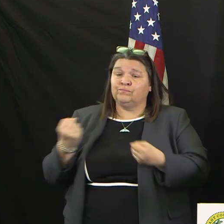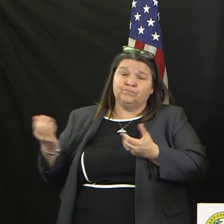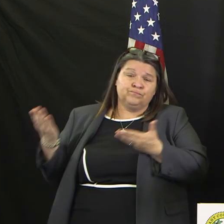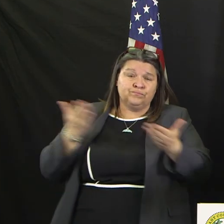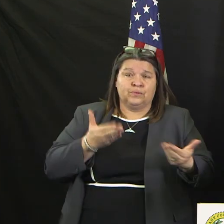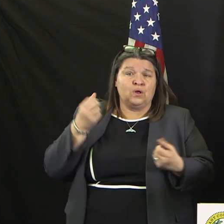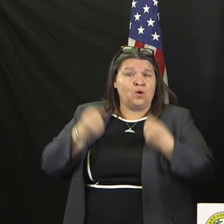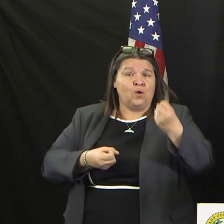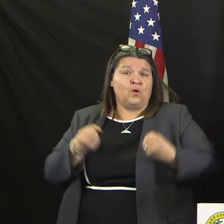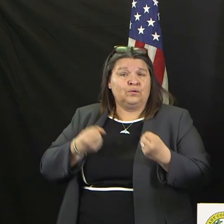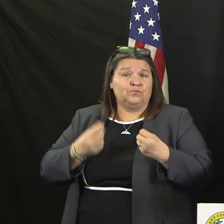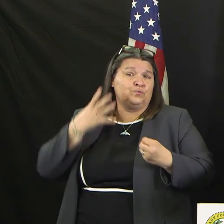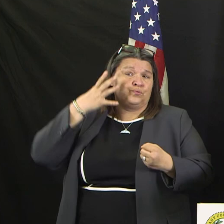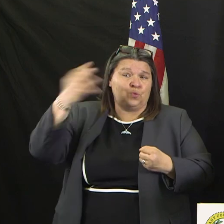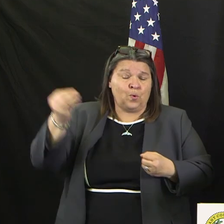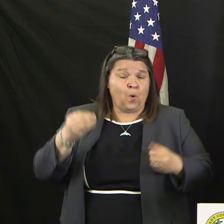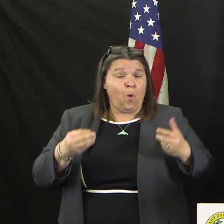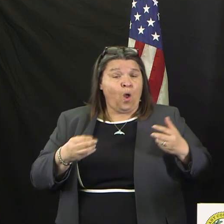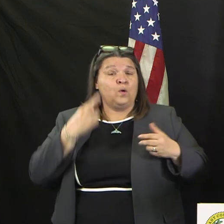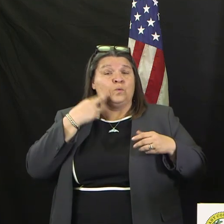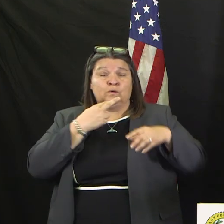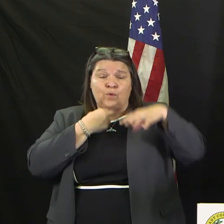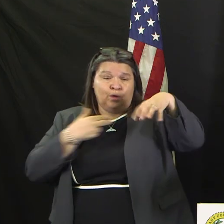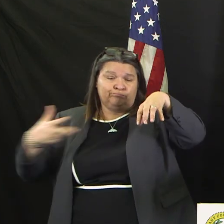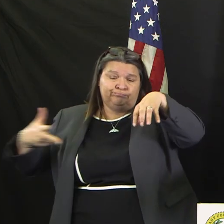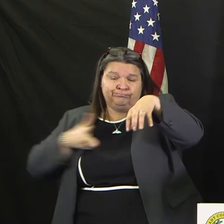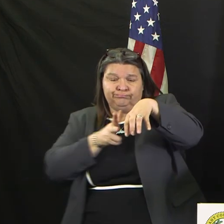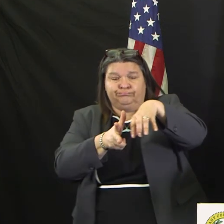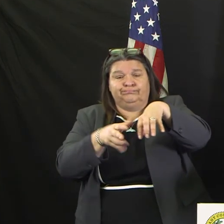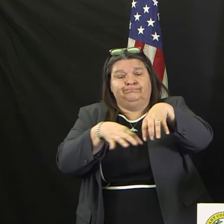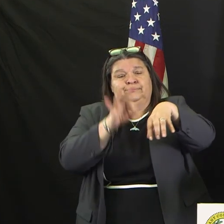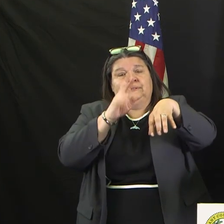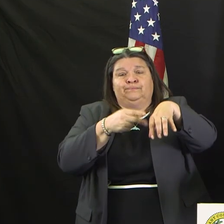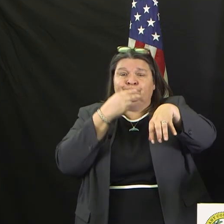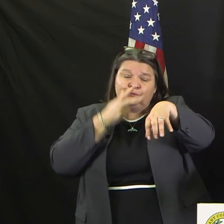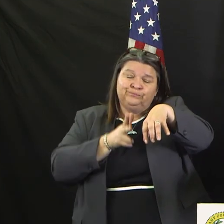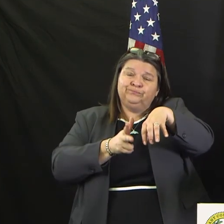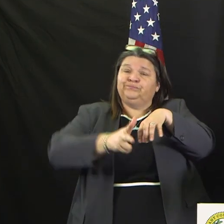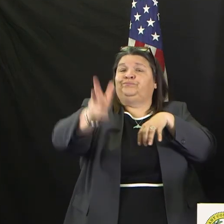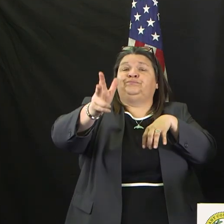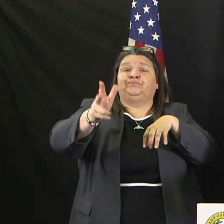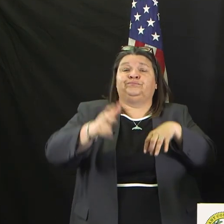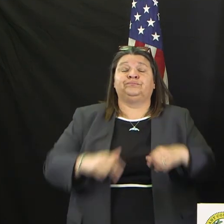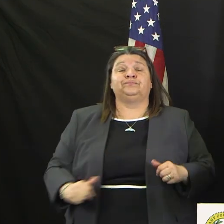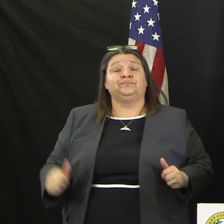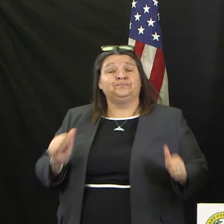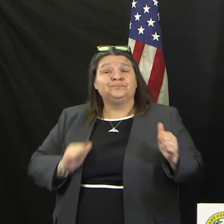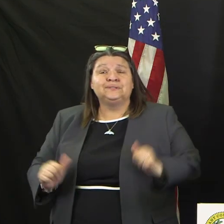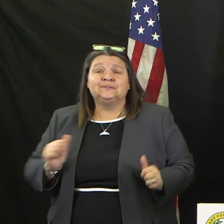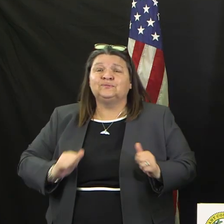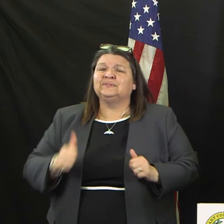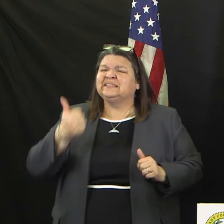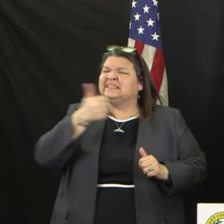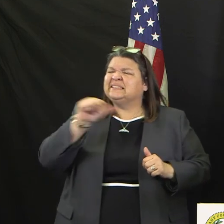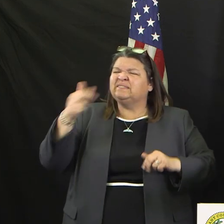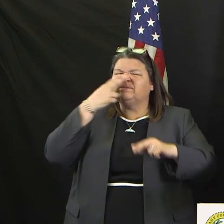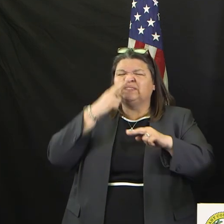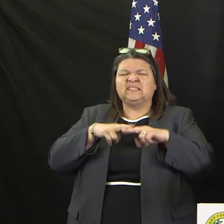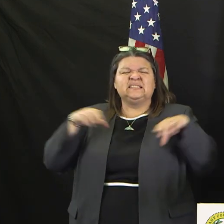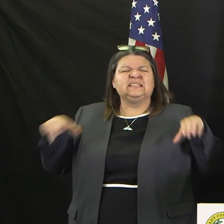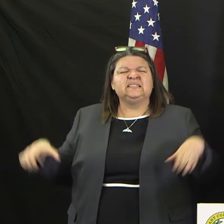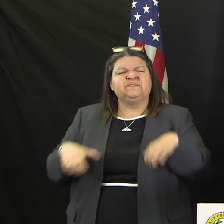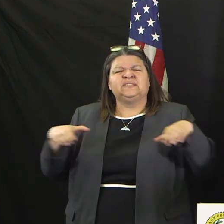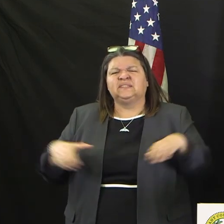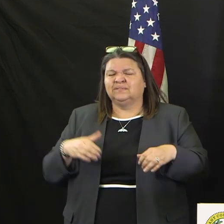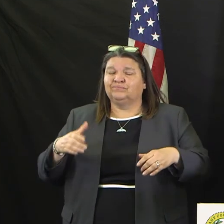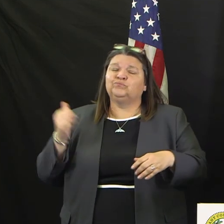lounges, taverns, private clubs, theaters, gyms, and other amusement businesses. And it limits the total occupancy to 125